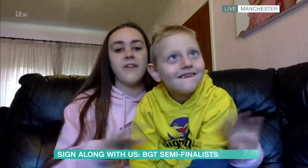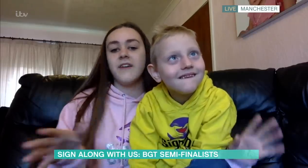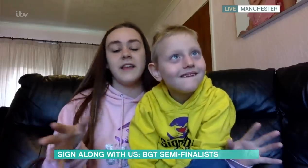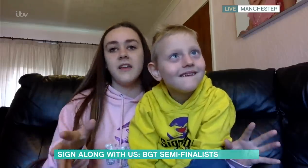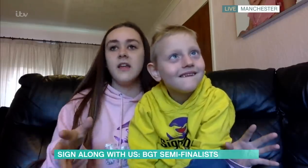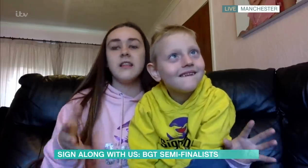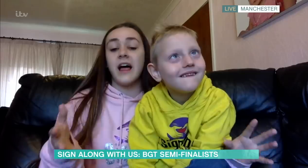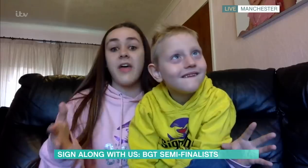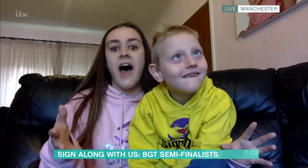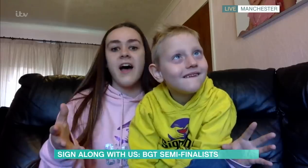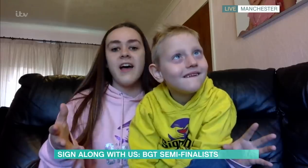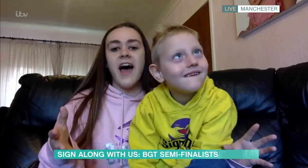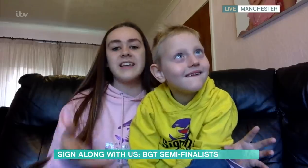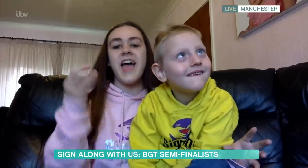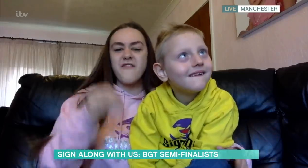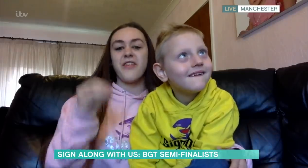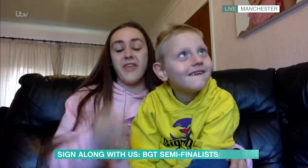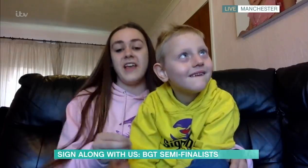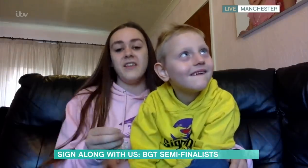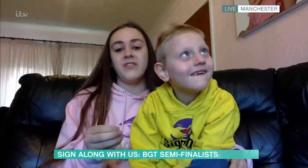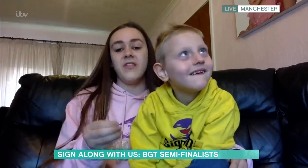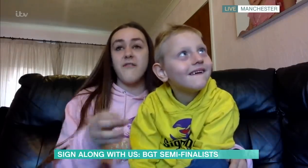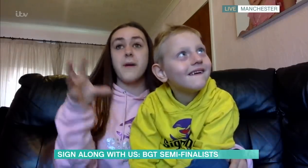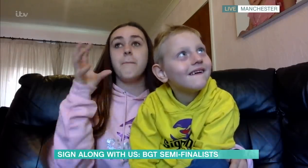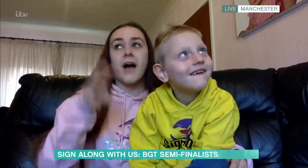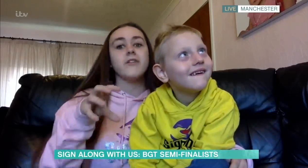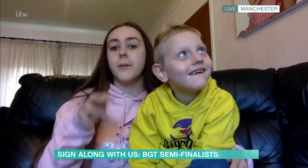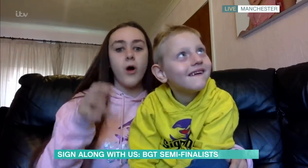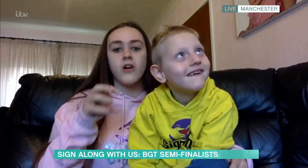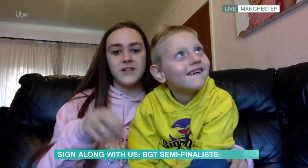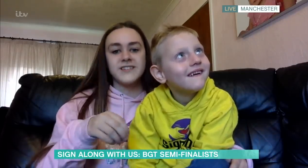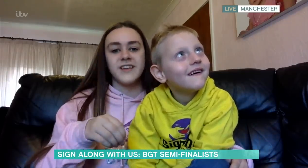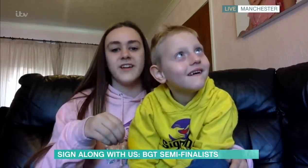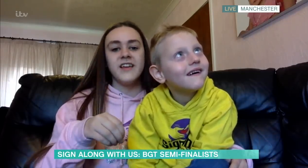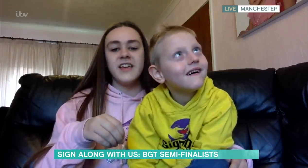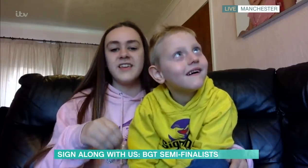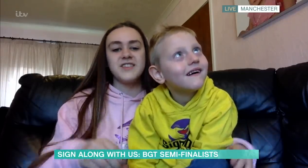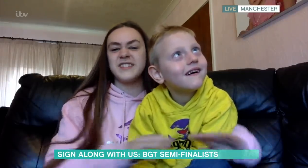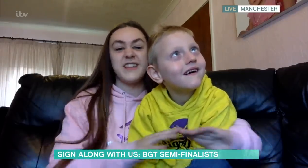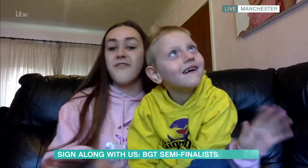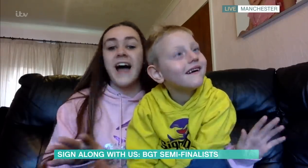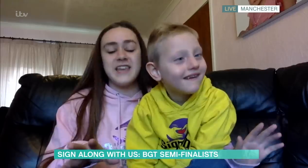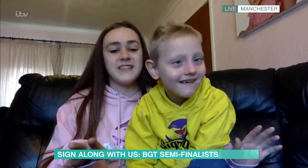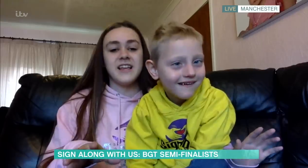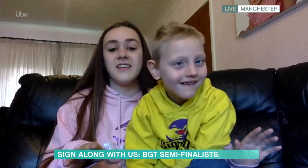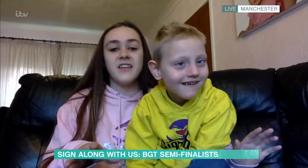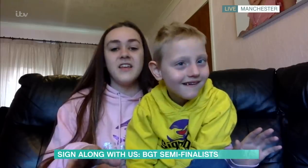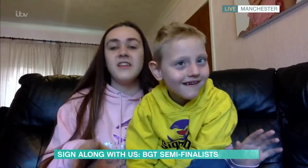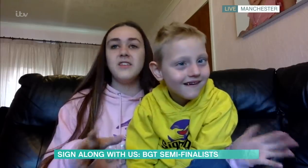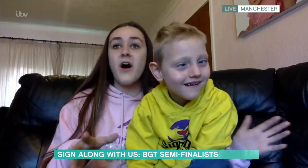anything like that. And everything, every barrier put on Christian, he's just defied it and said, no,